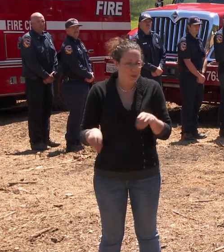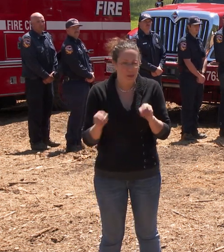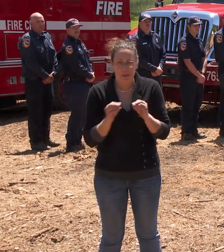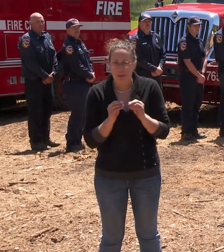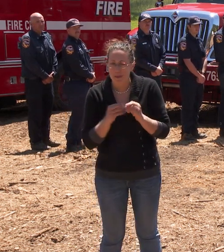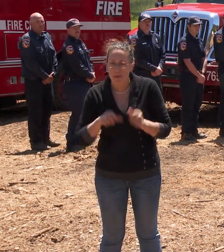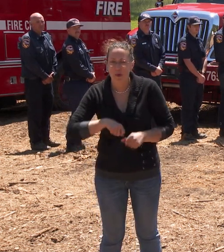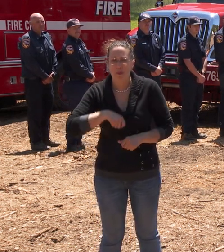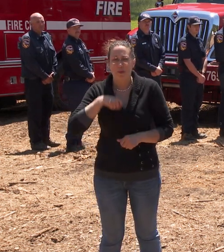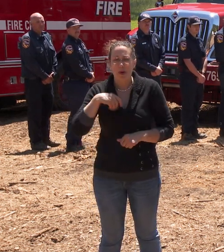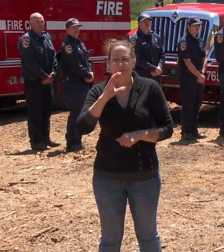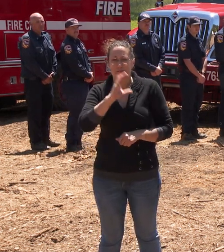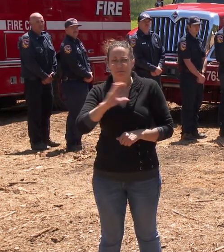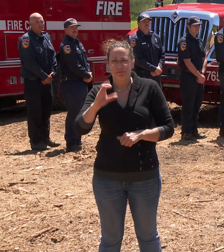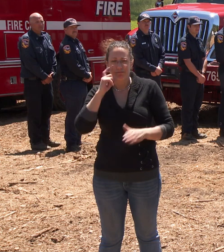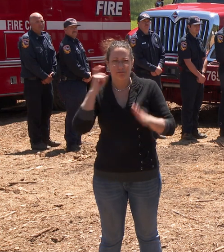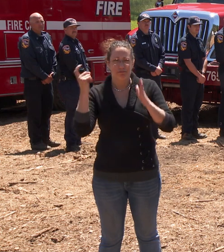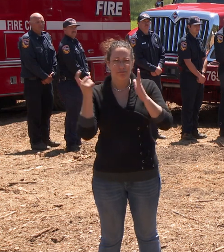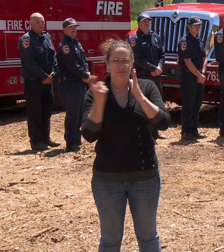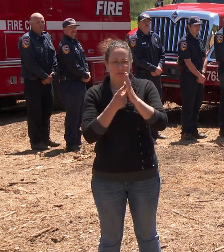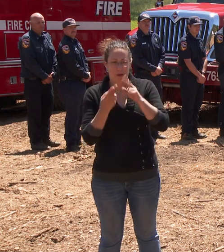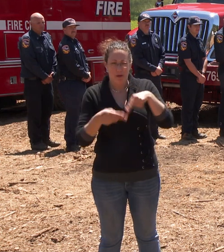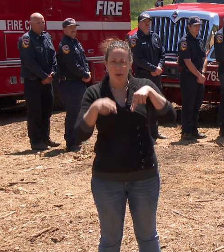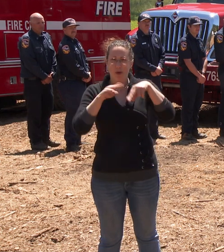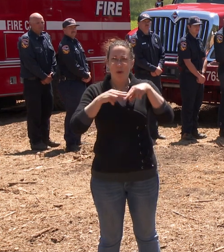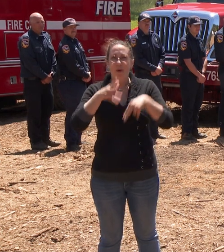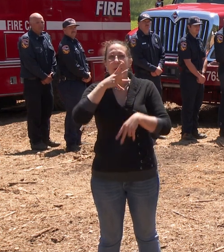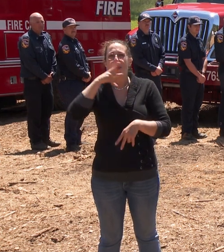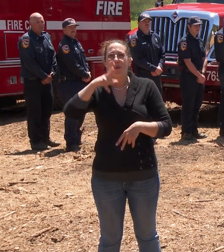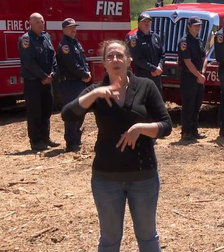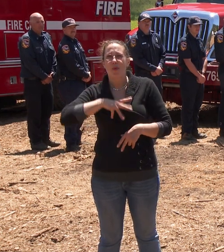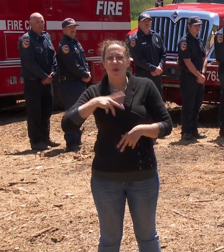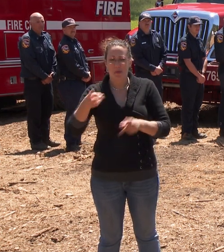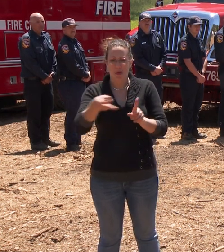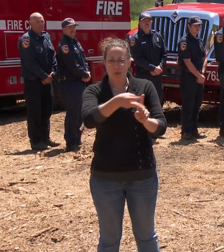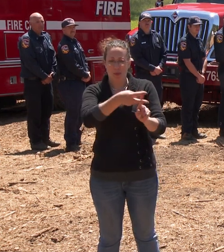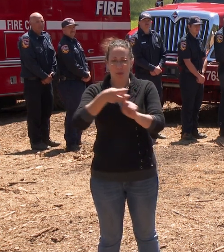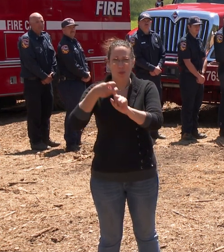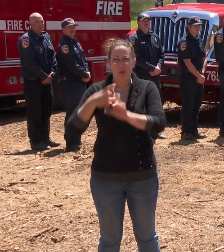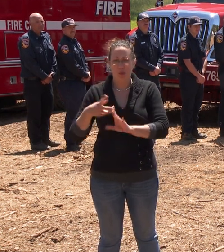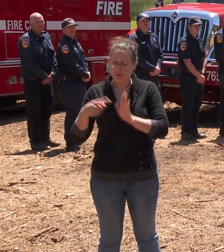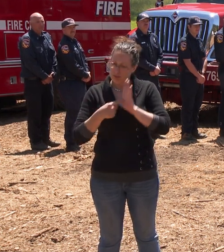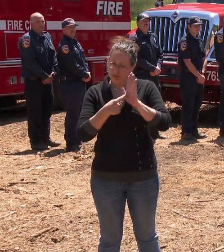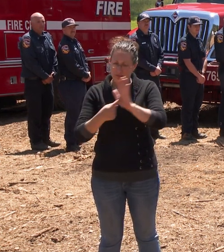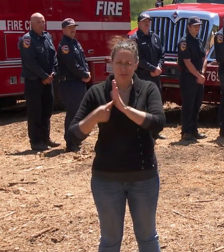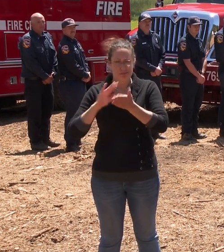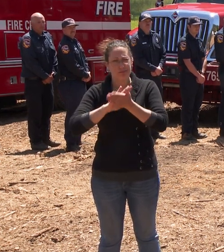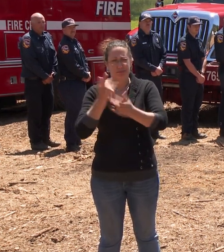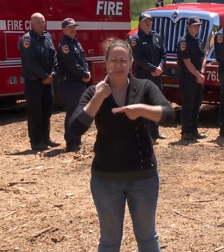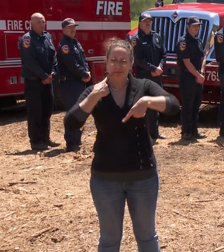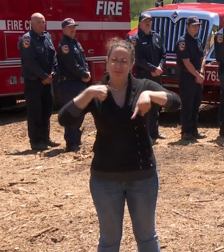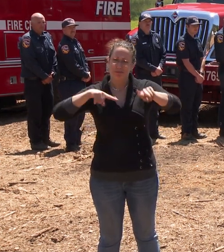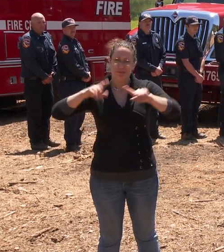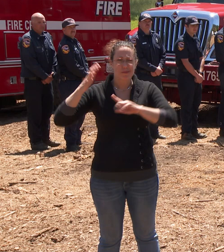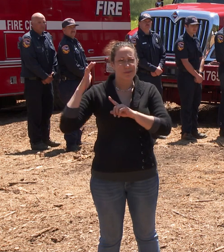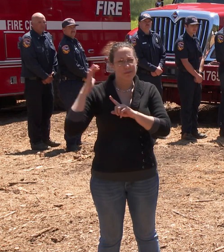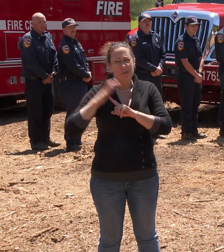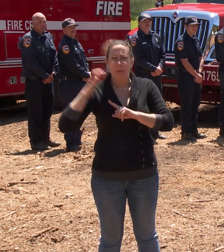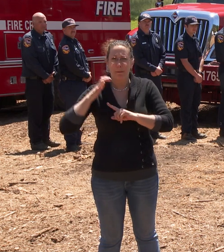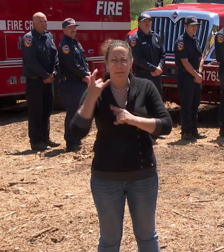CCC is witnessing a remarkable increase in female recruits all demonstrating their ability to excel in the fire services.